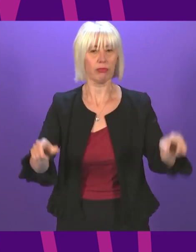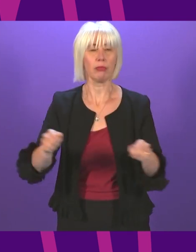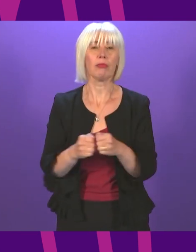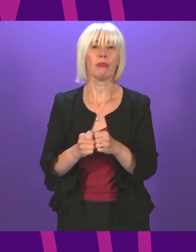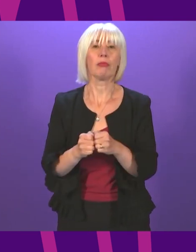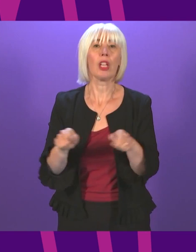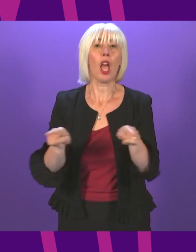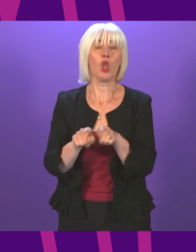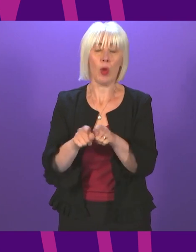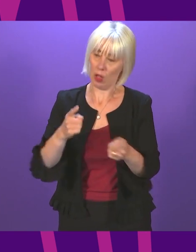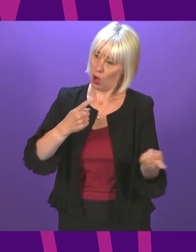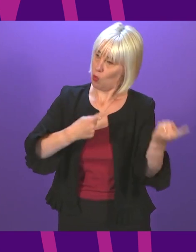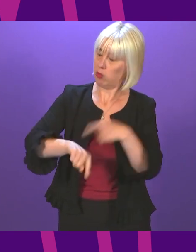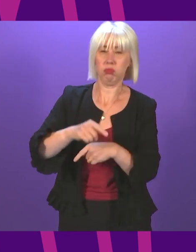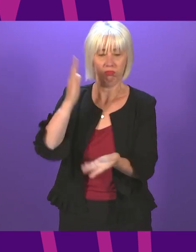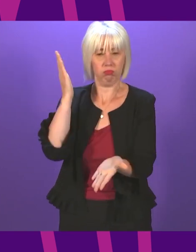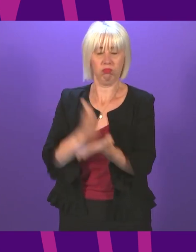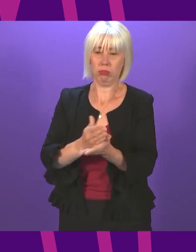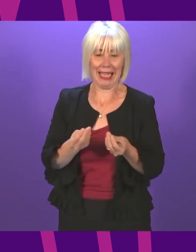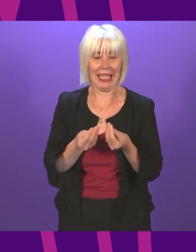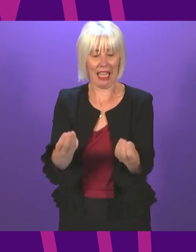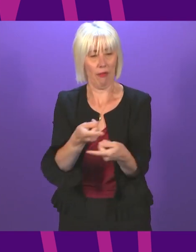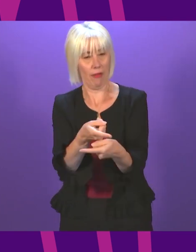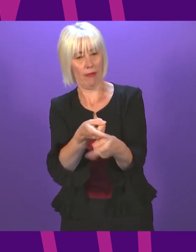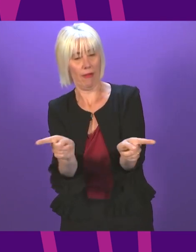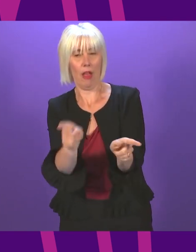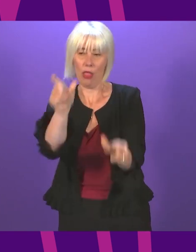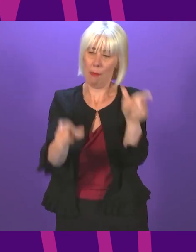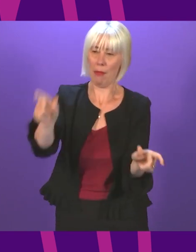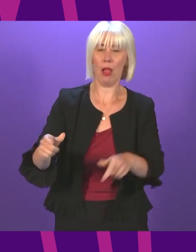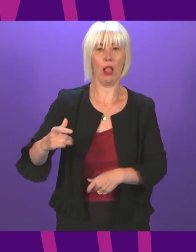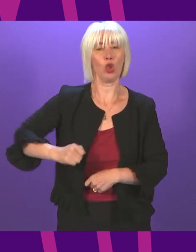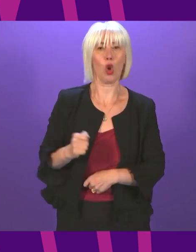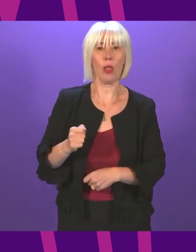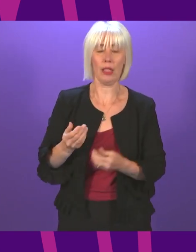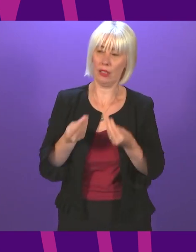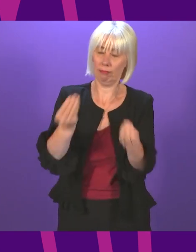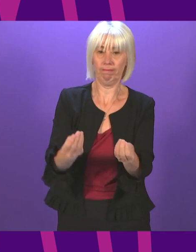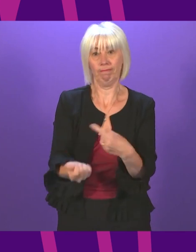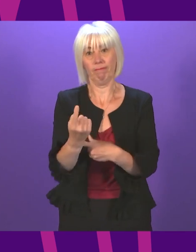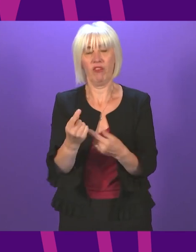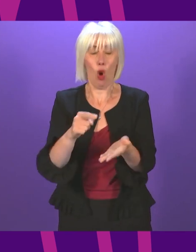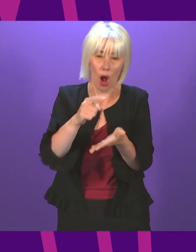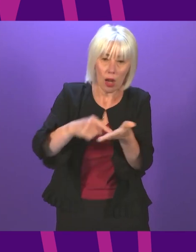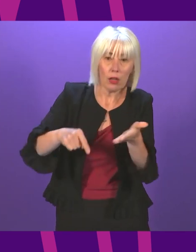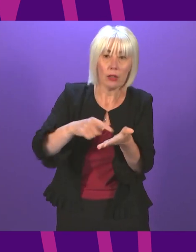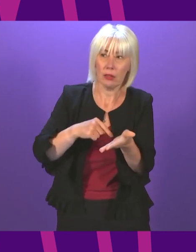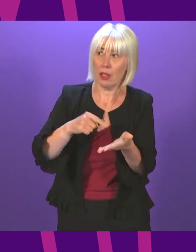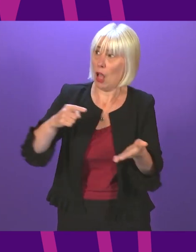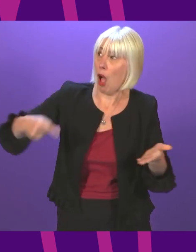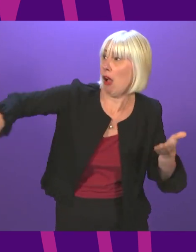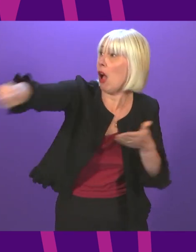our intention to give people in Scotland the choice of independence. The mandate for that is undeniable.